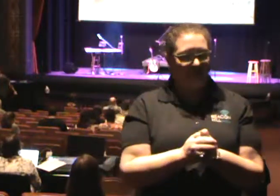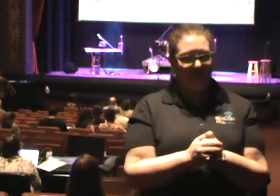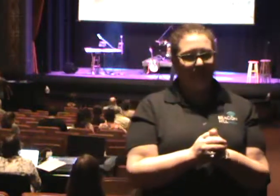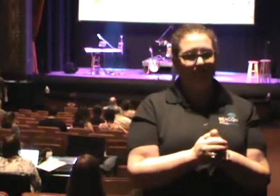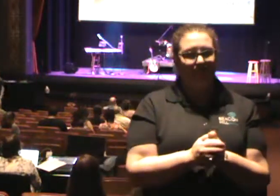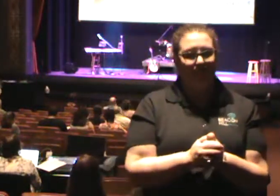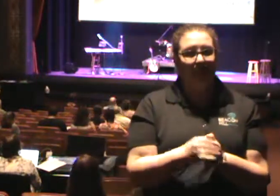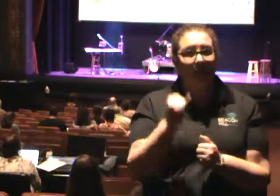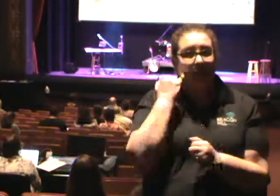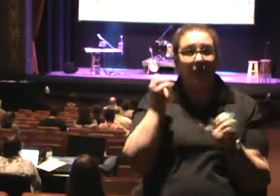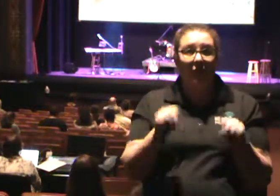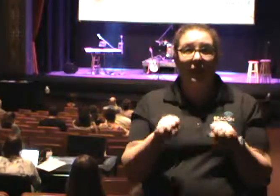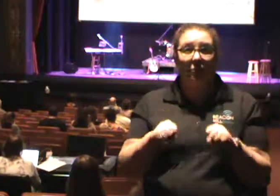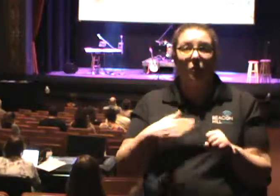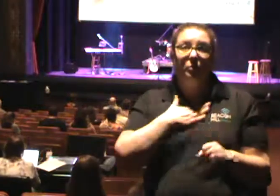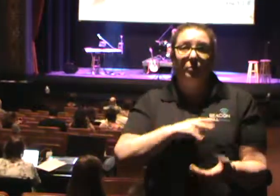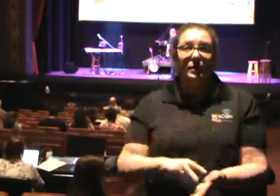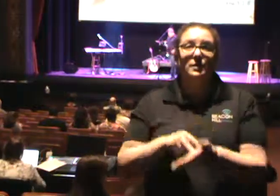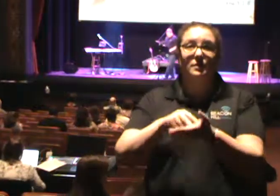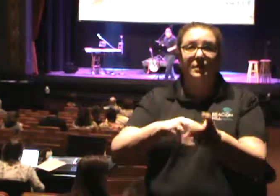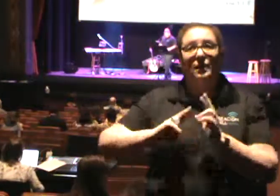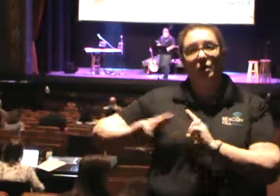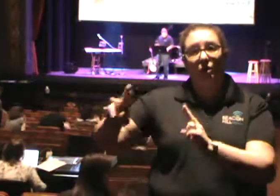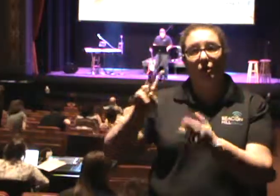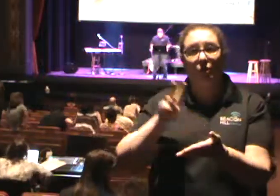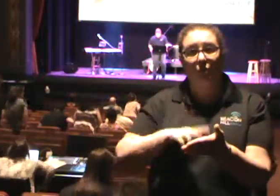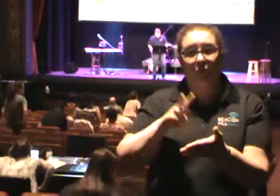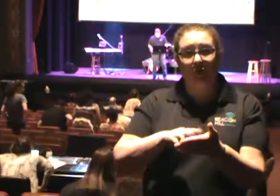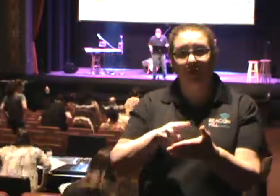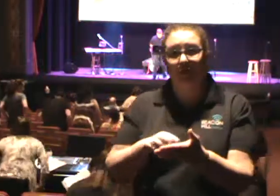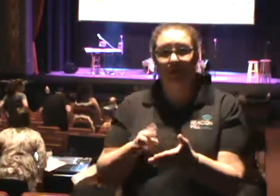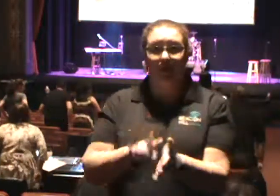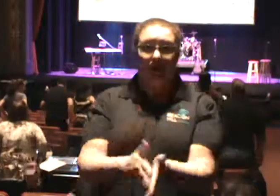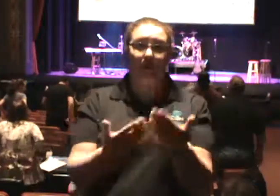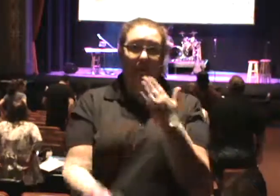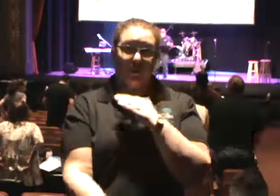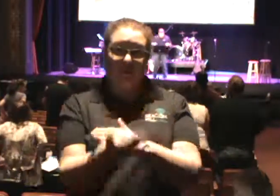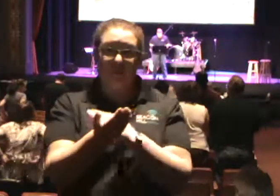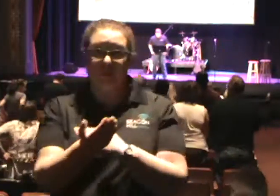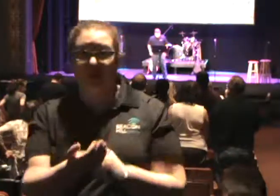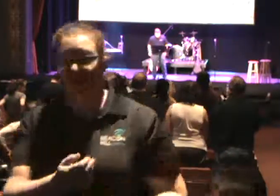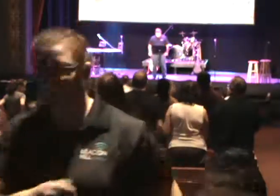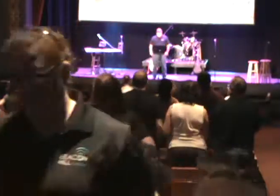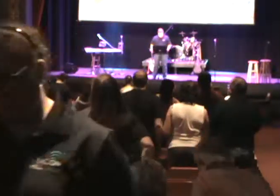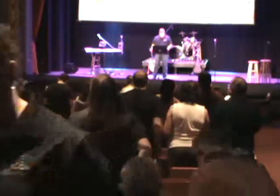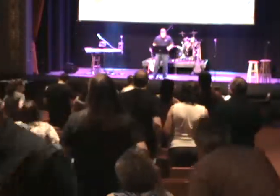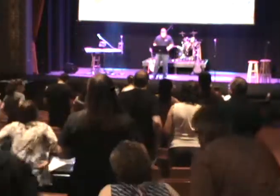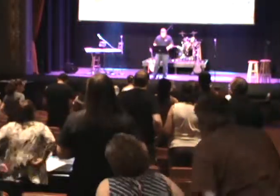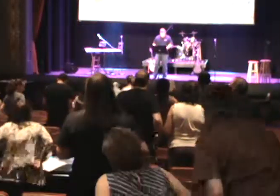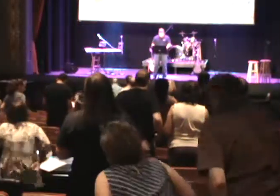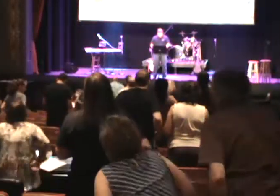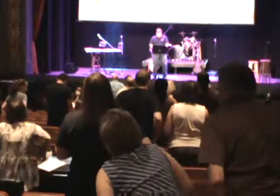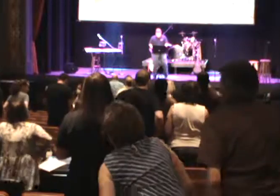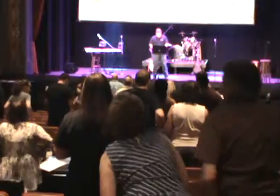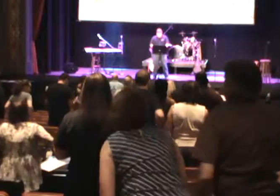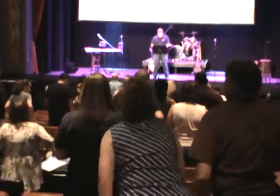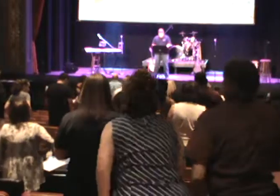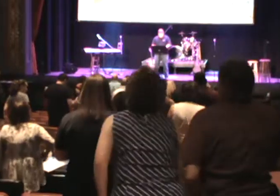All right. If you're able, please stand in honor of reading God's Holy Word this morning. 2 Thessalonians 3,